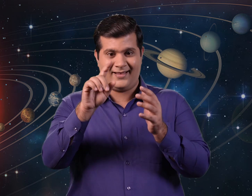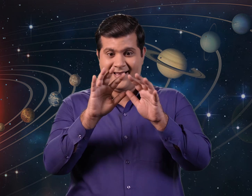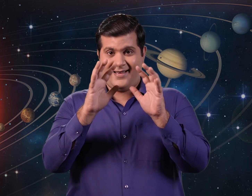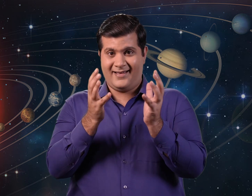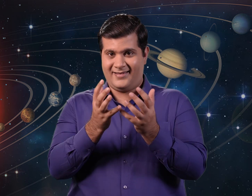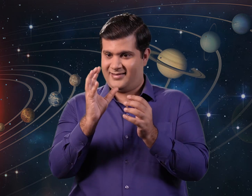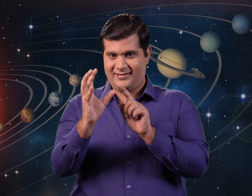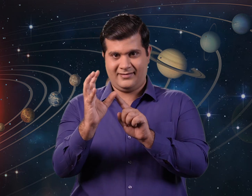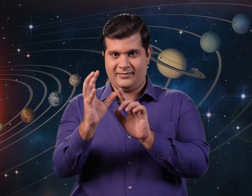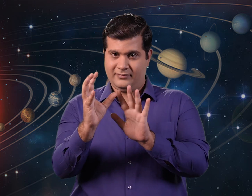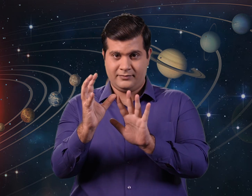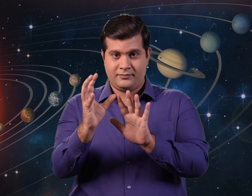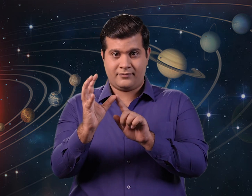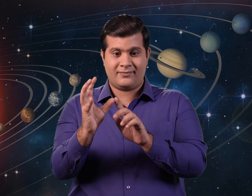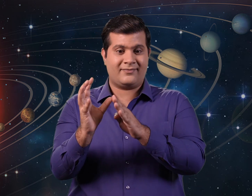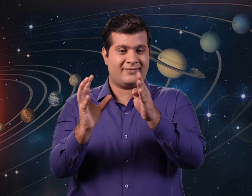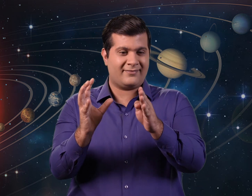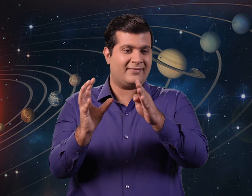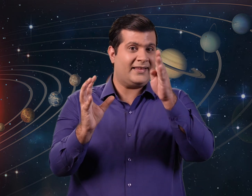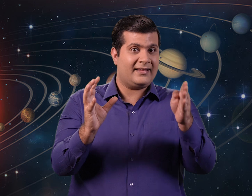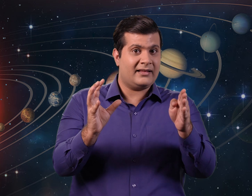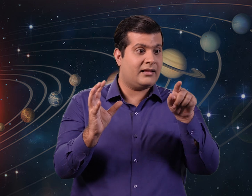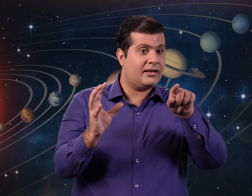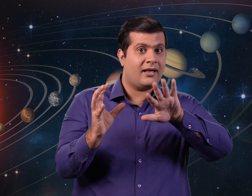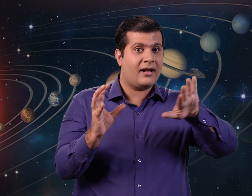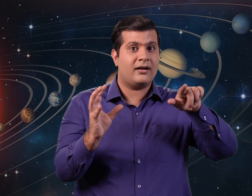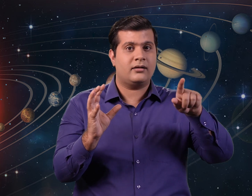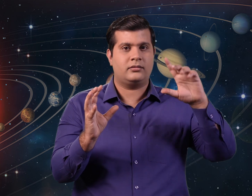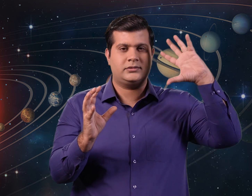The Earth revolves around the Sun, while the Sun remains in its place.